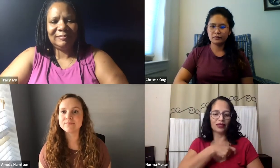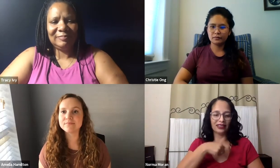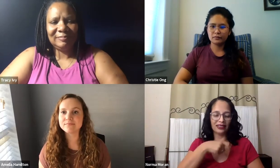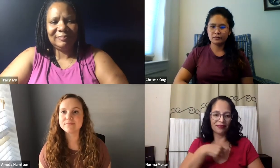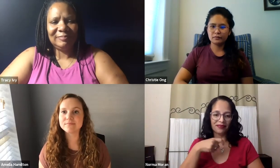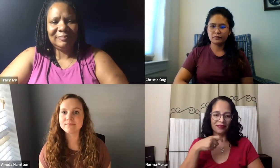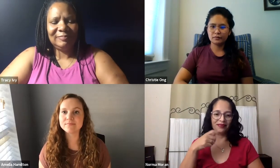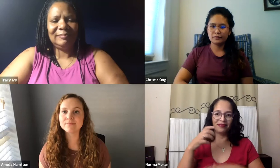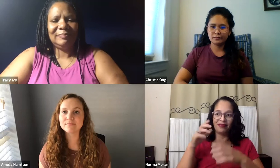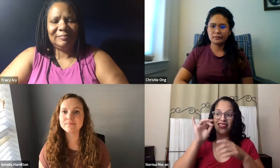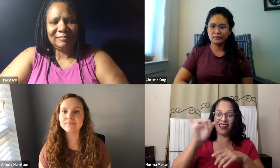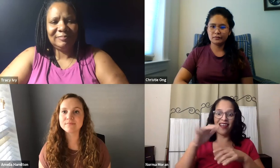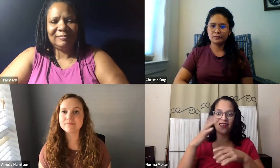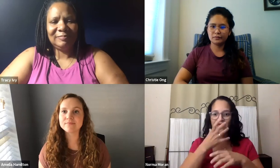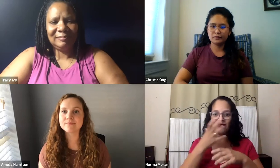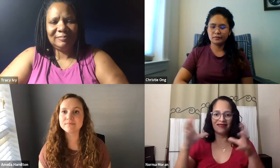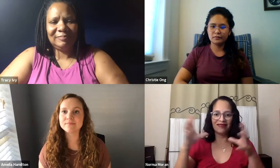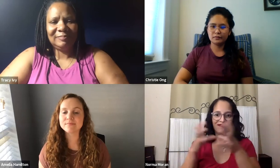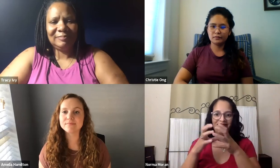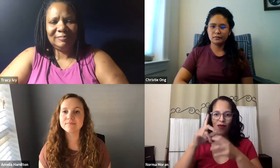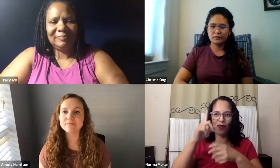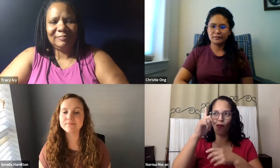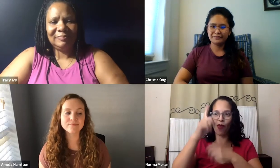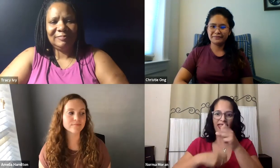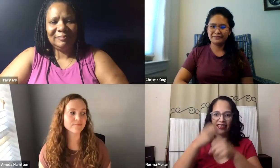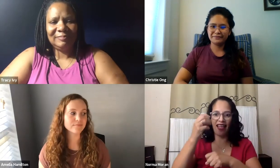and I do remember the PIN.